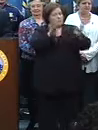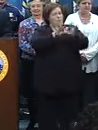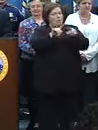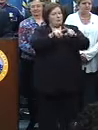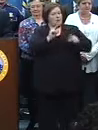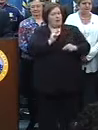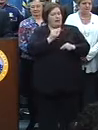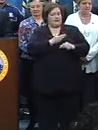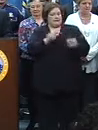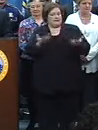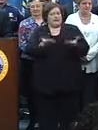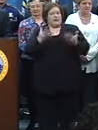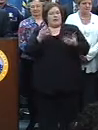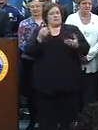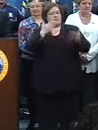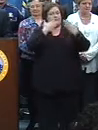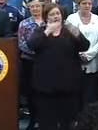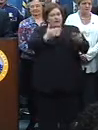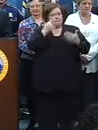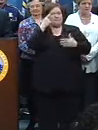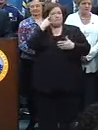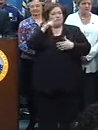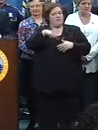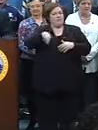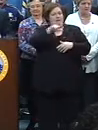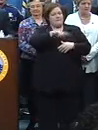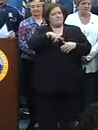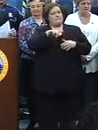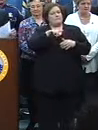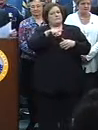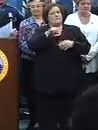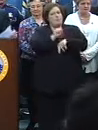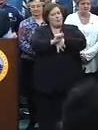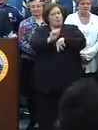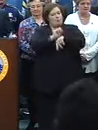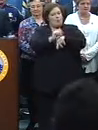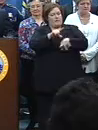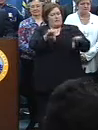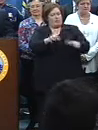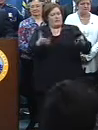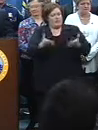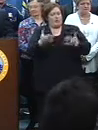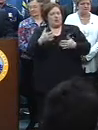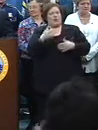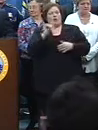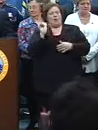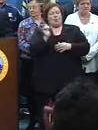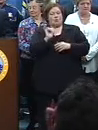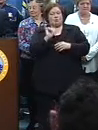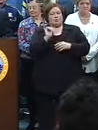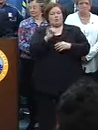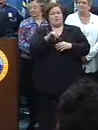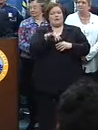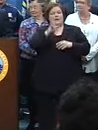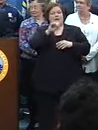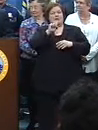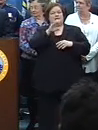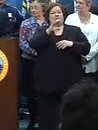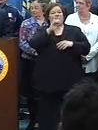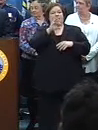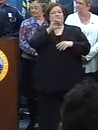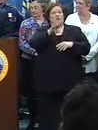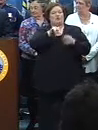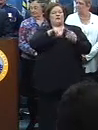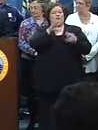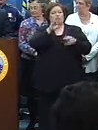and to be very thankful for all of the work that they had done. They were also joined by Isla Fisher, Brooke Shields,